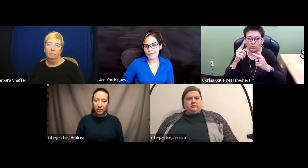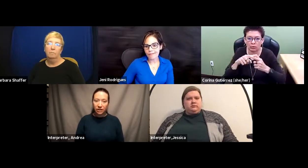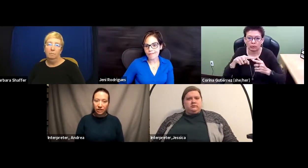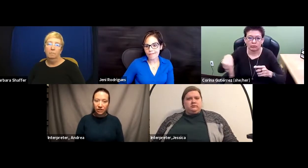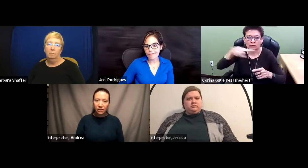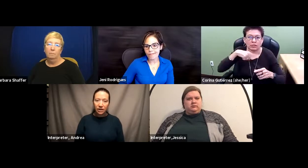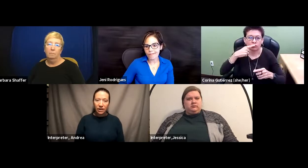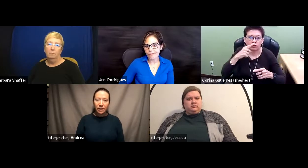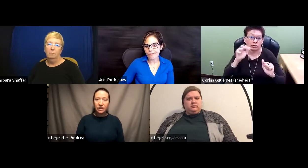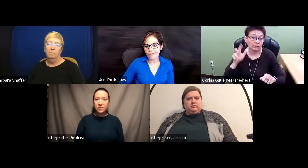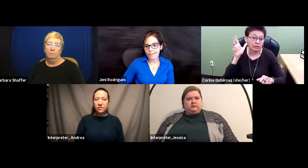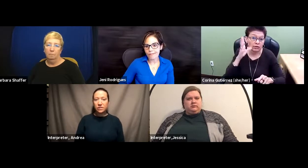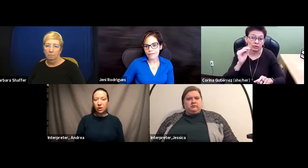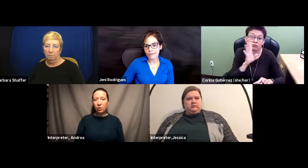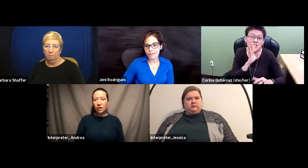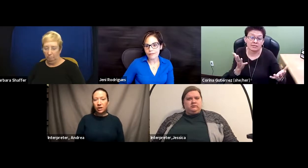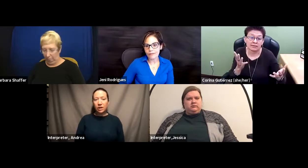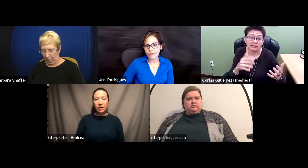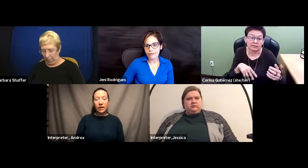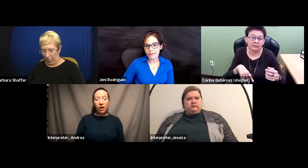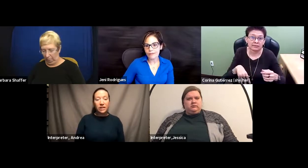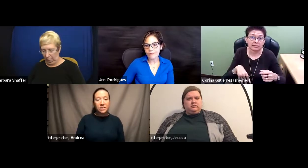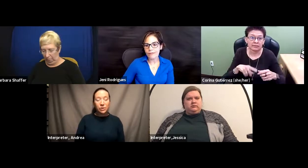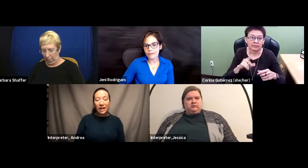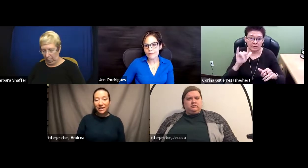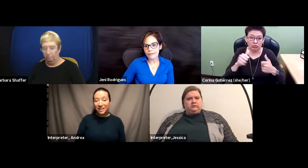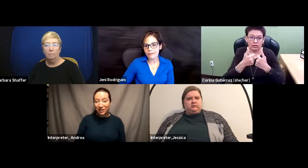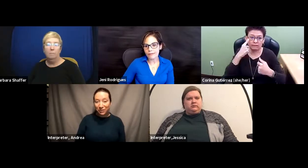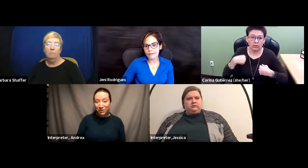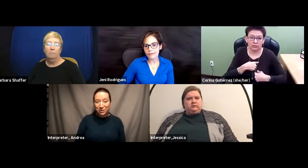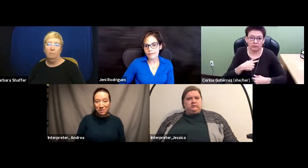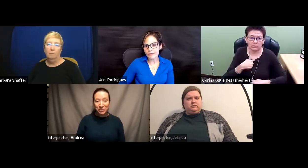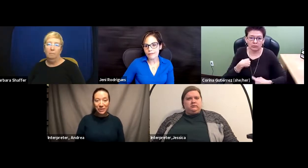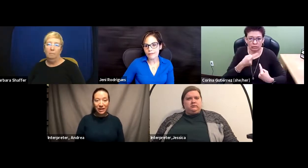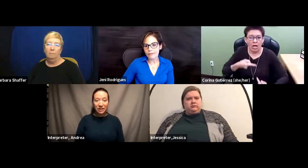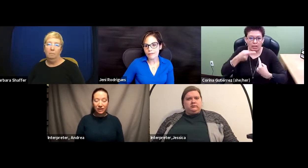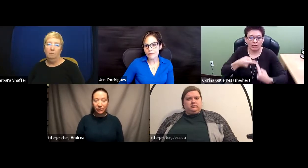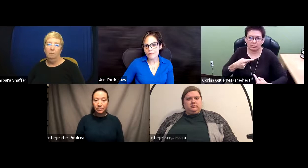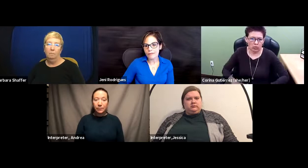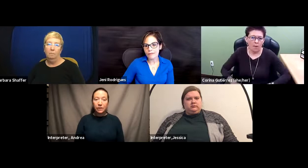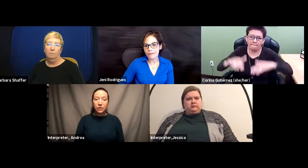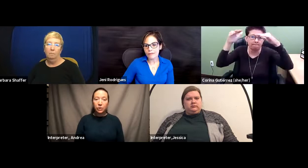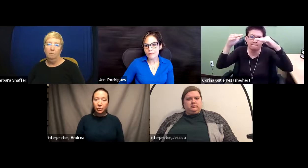not hear. And so an audience who can hear, for those people who can hear, you